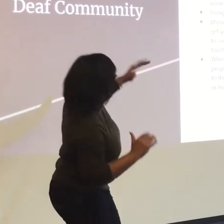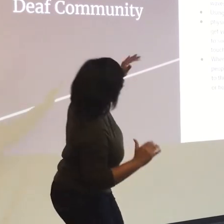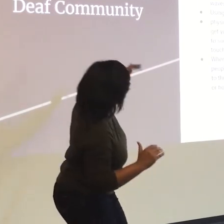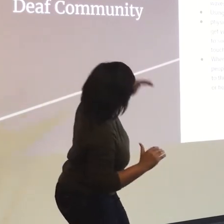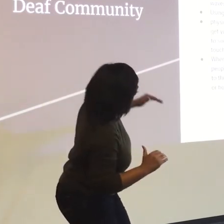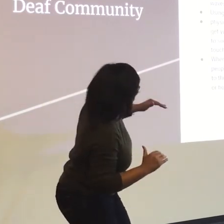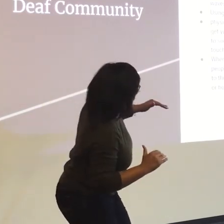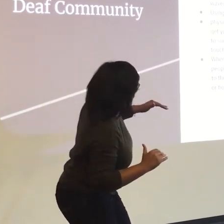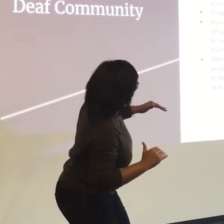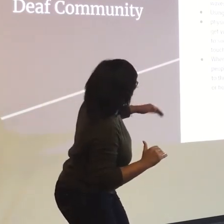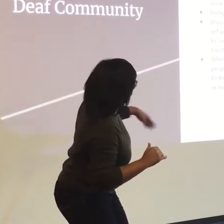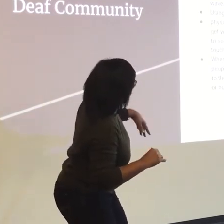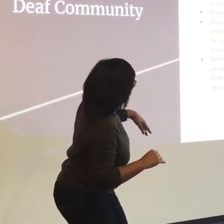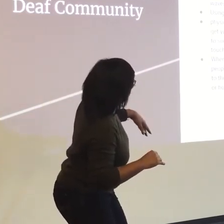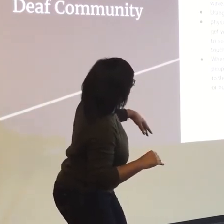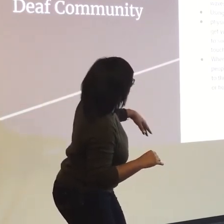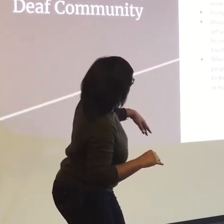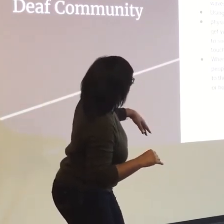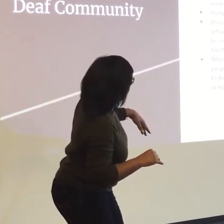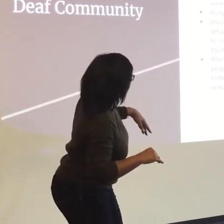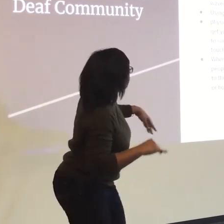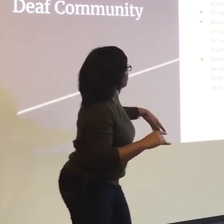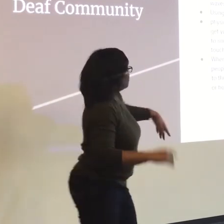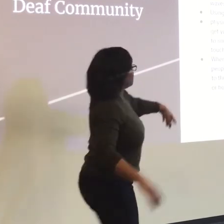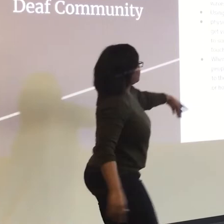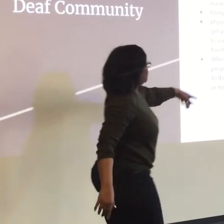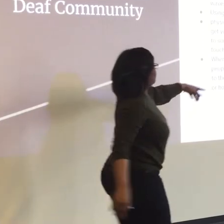If we're in a hurry, you can reach out and slightly grab the arm.